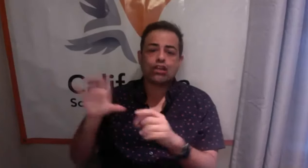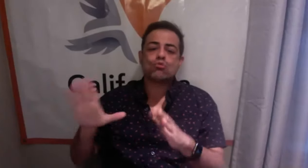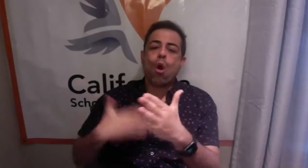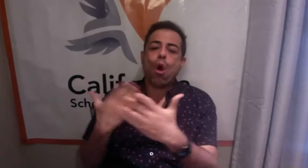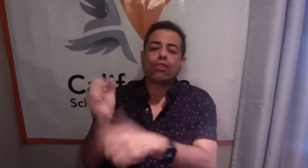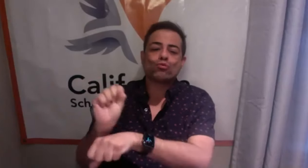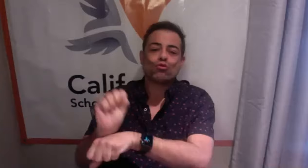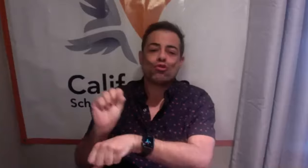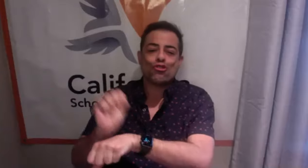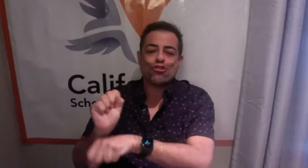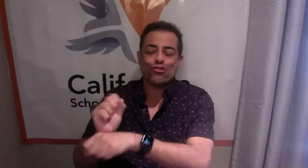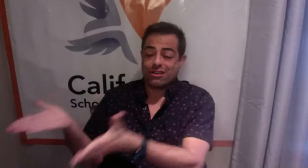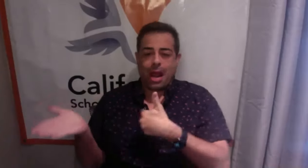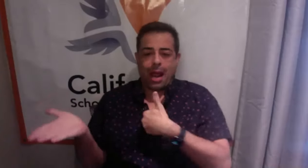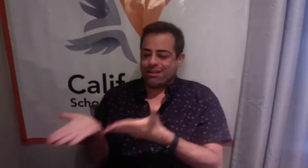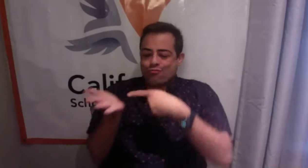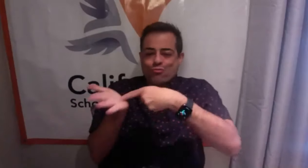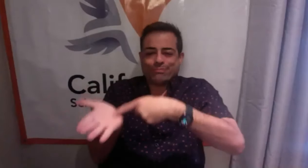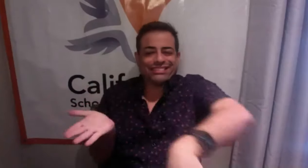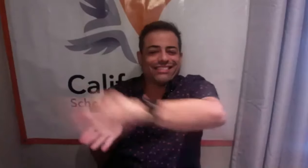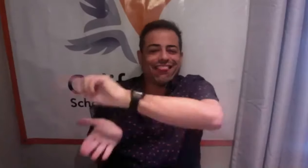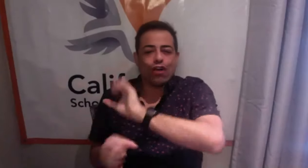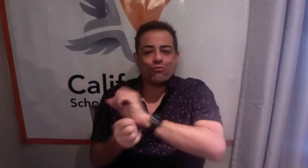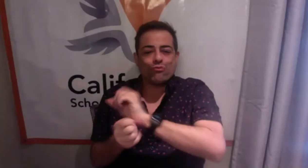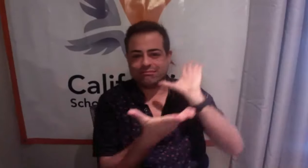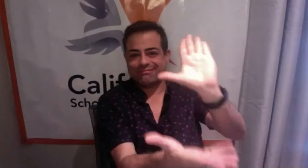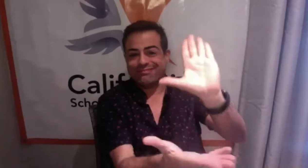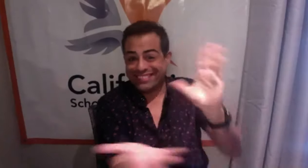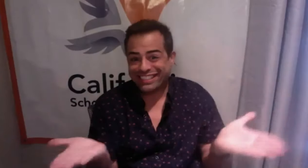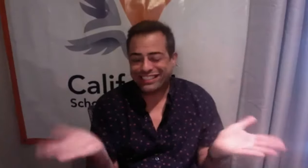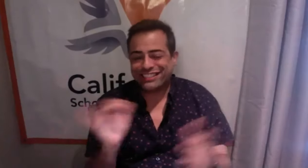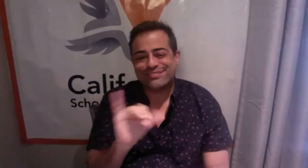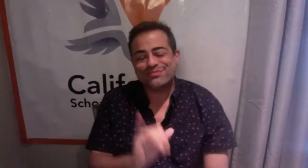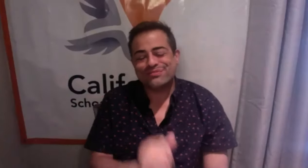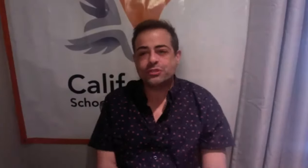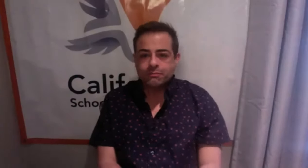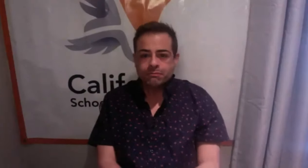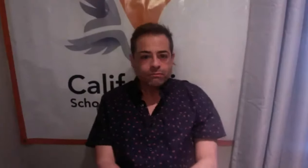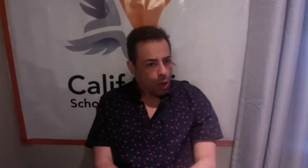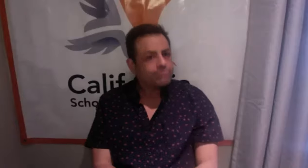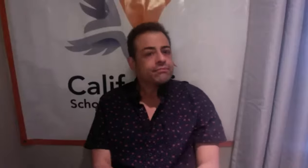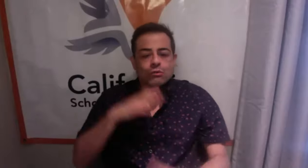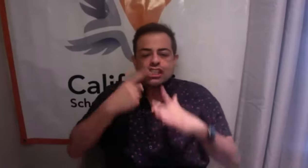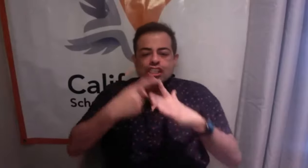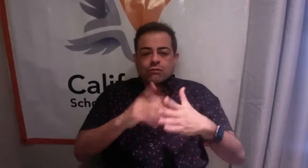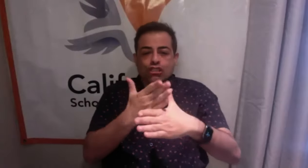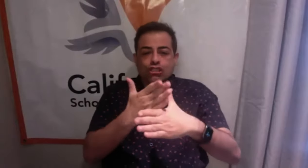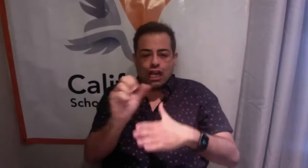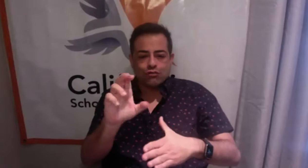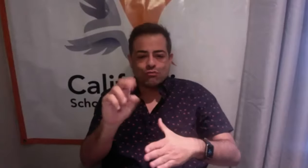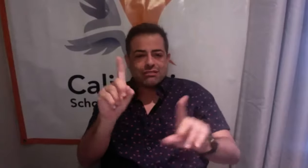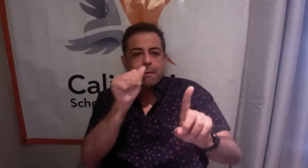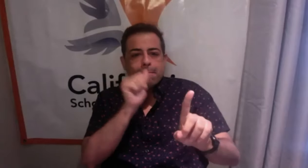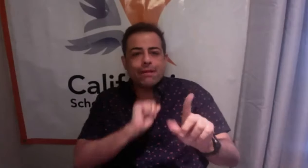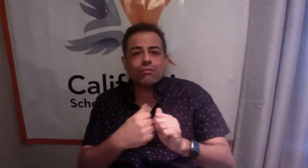you know the core team is just fantastic they've done a lot of great work and so i am bringing forward and representing the work of an entire team